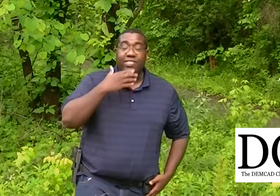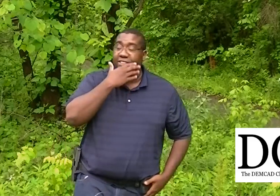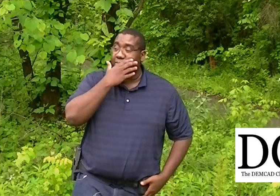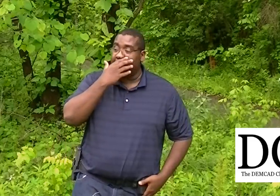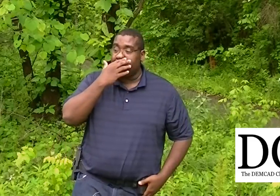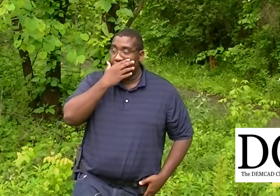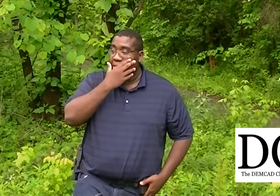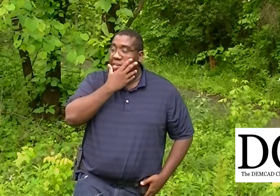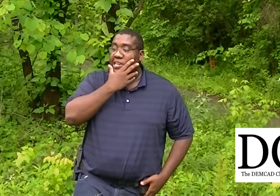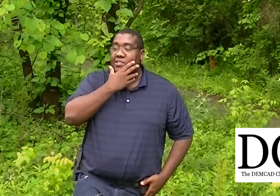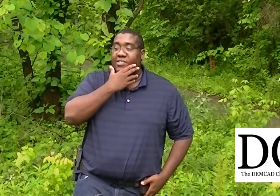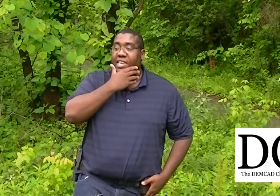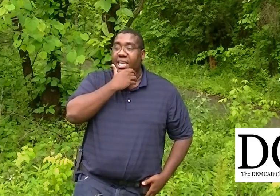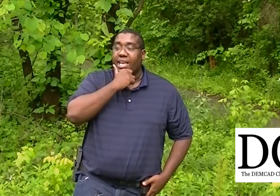-theft measure? Here's the thing.